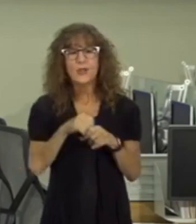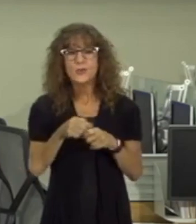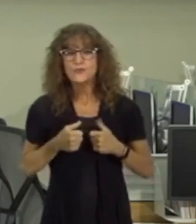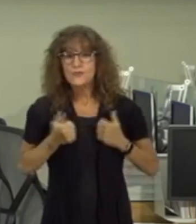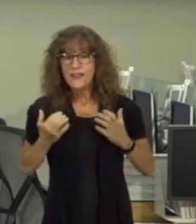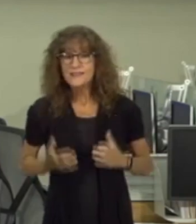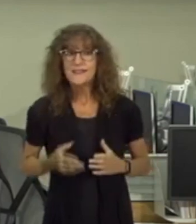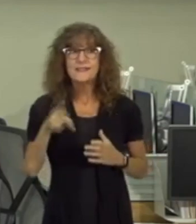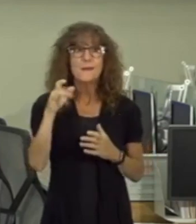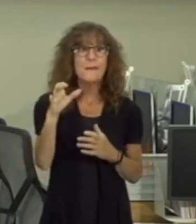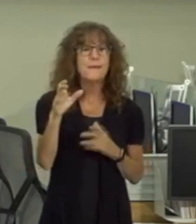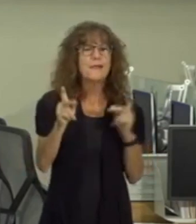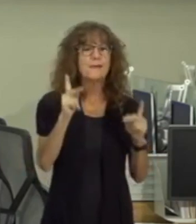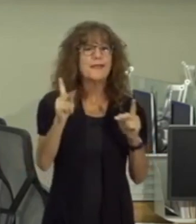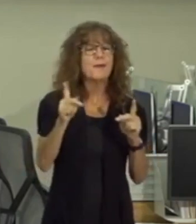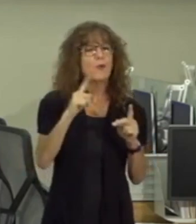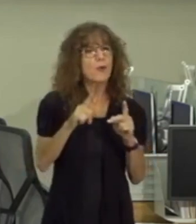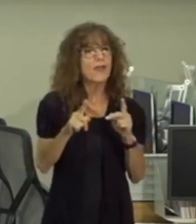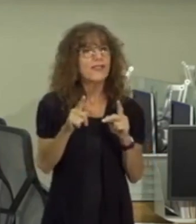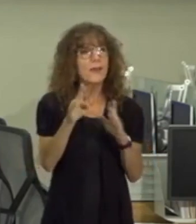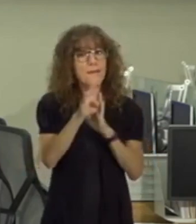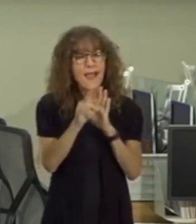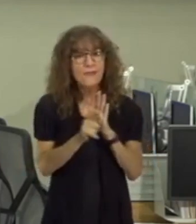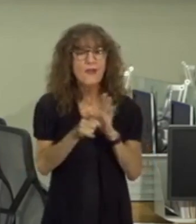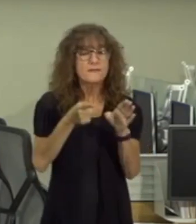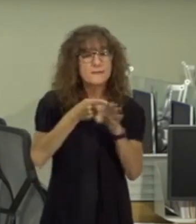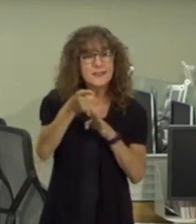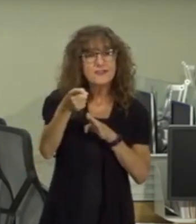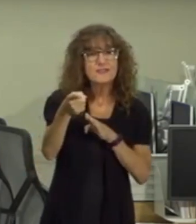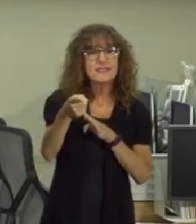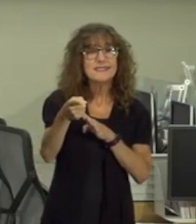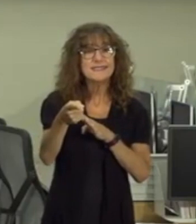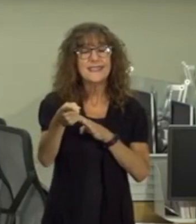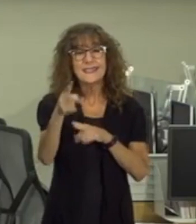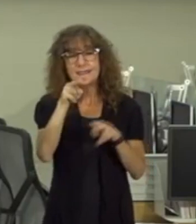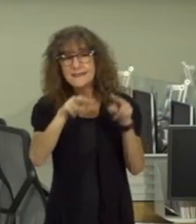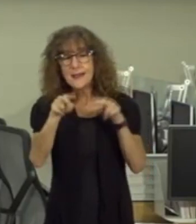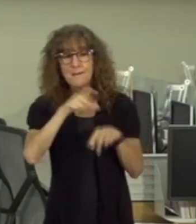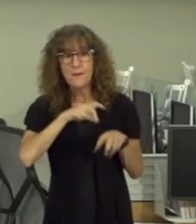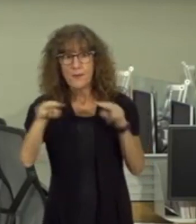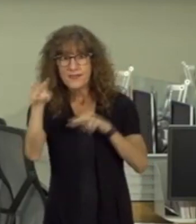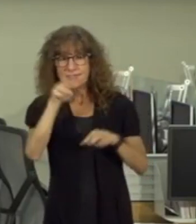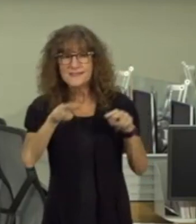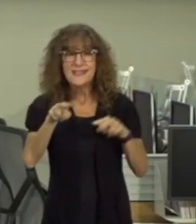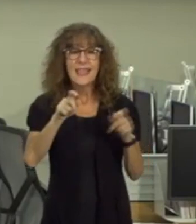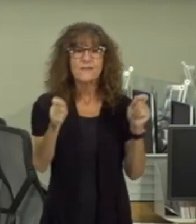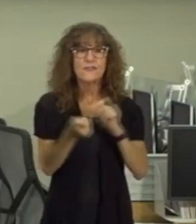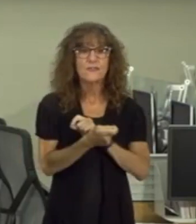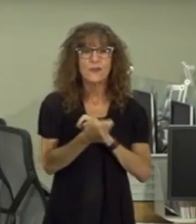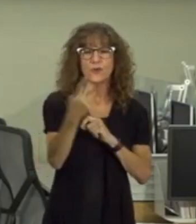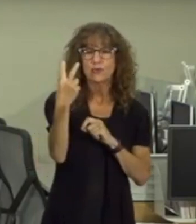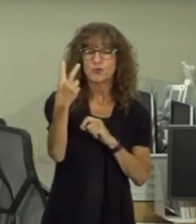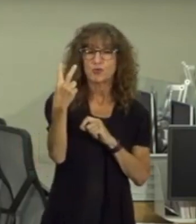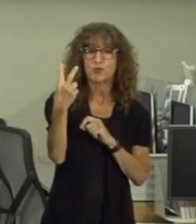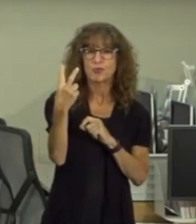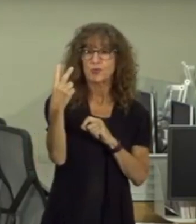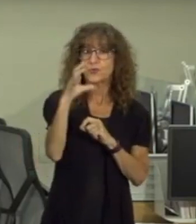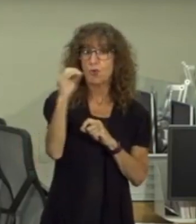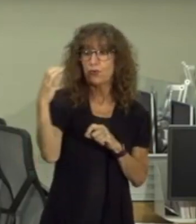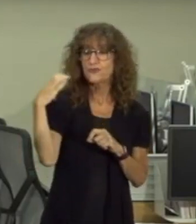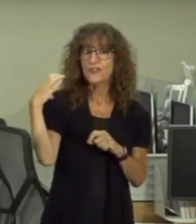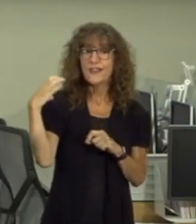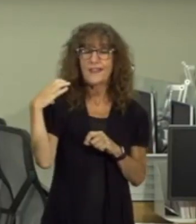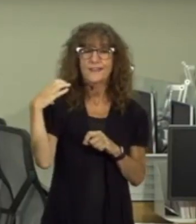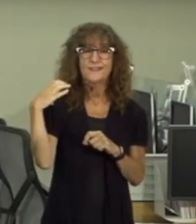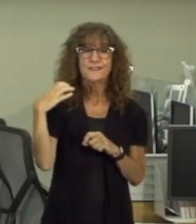with relevant specialties and backgrounds on the issues of policing and police reform it will be co-chaired by two dynamic individuals